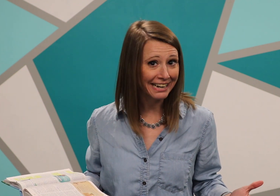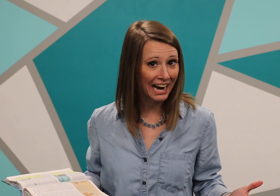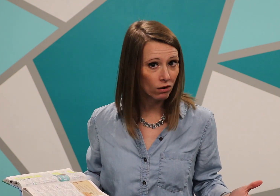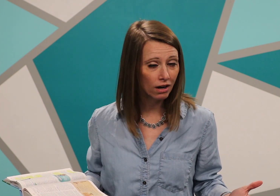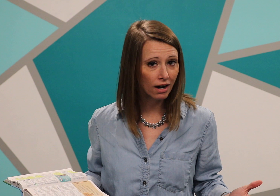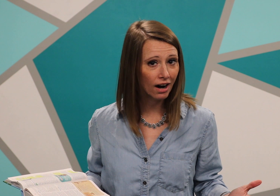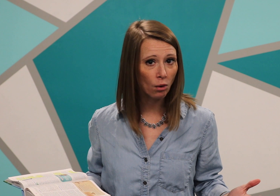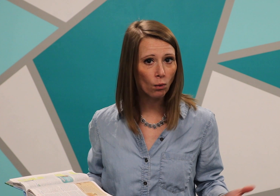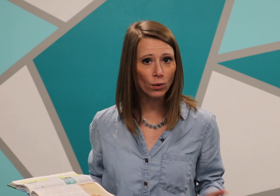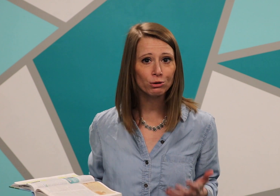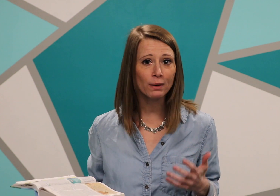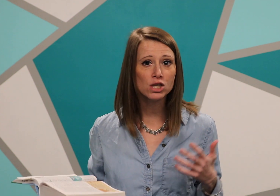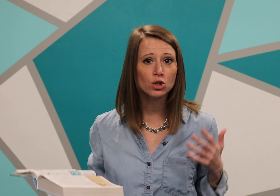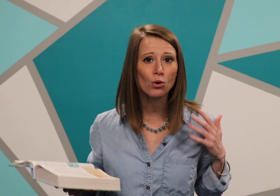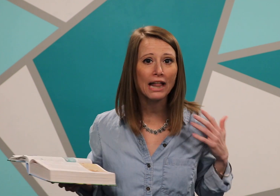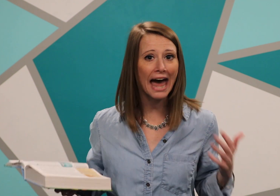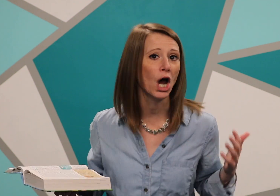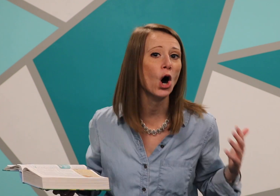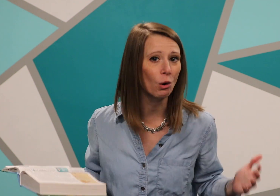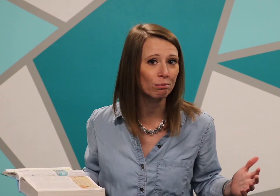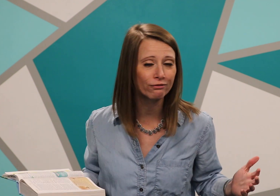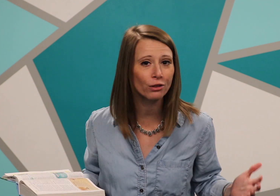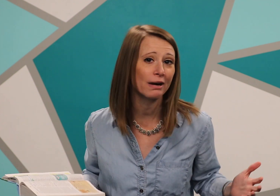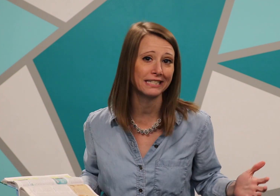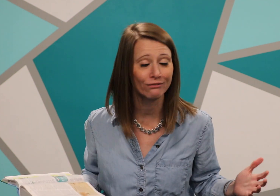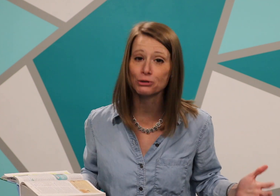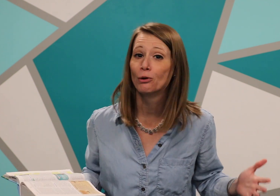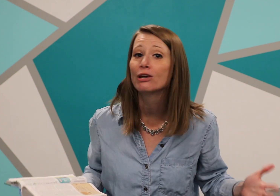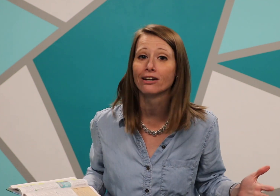now? We're doing school at home for the rest of the school year.